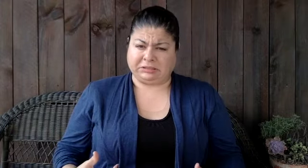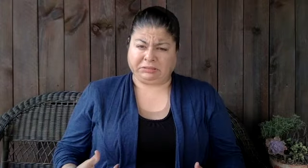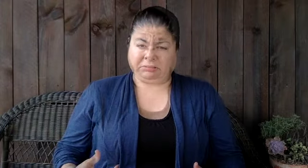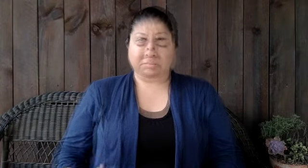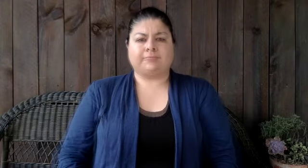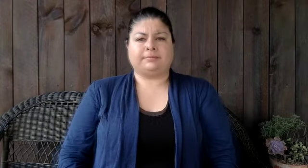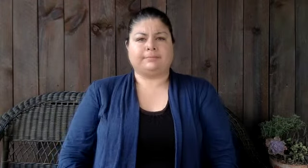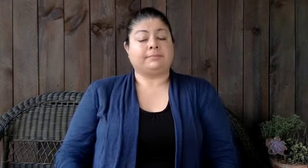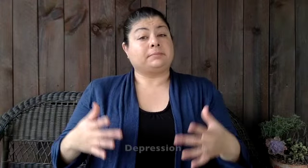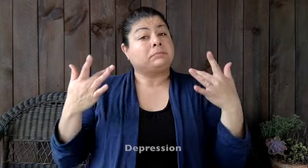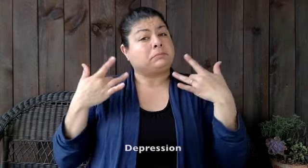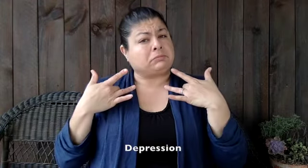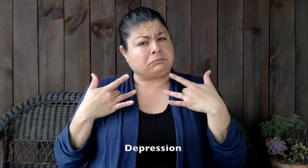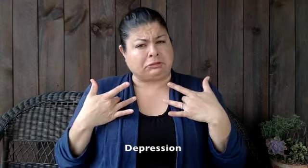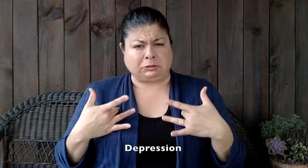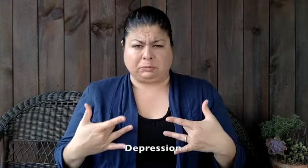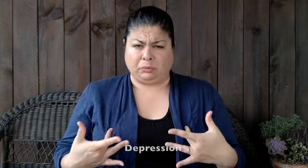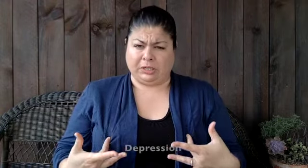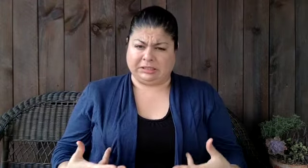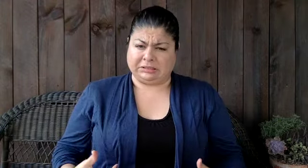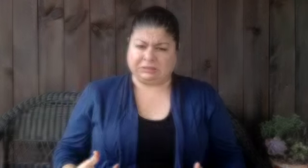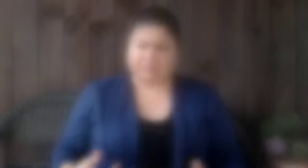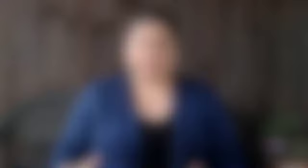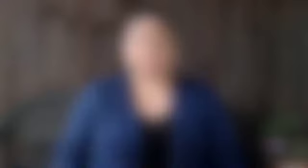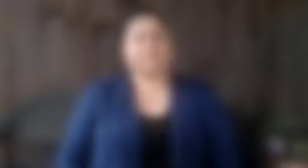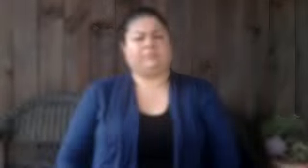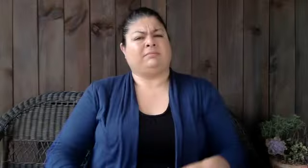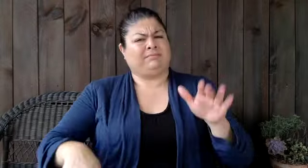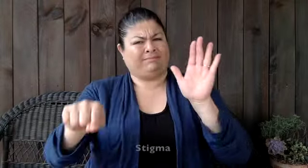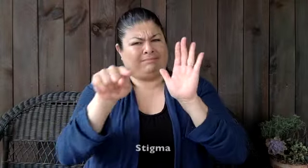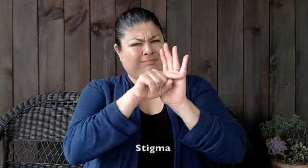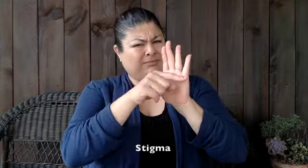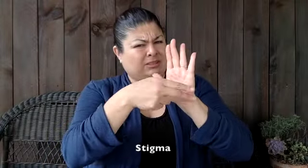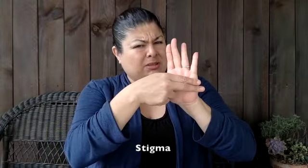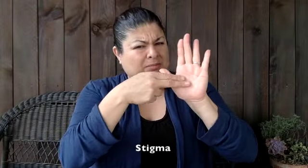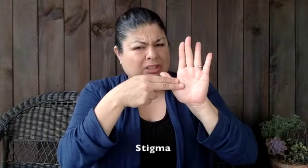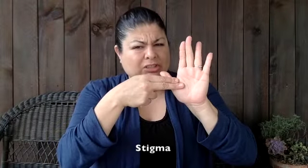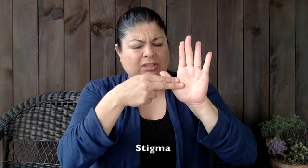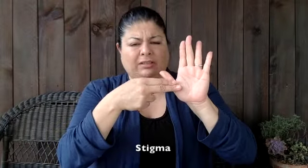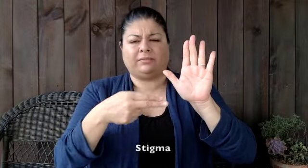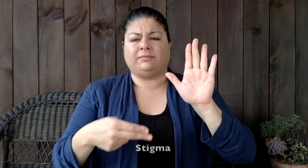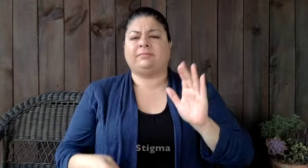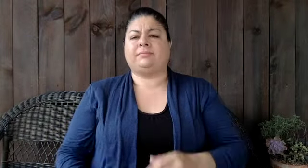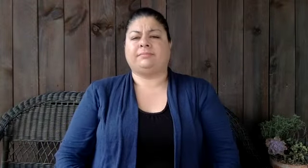depression depression stigma stigma